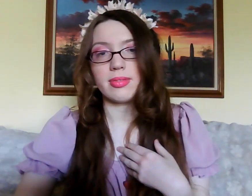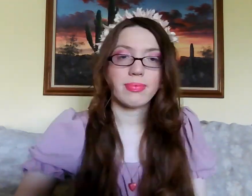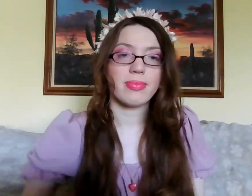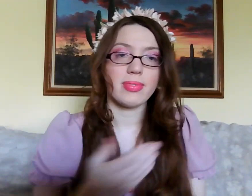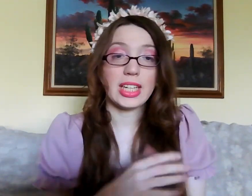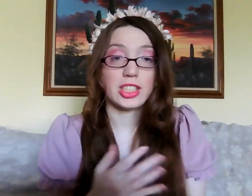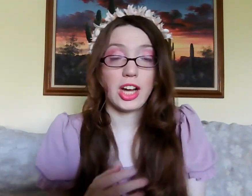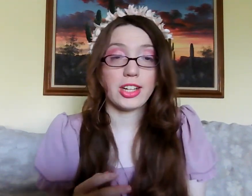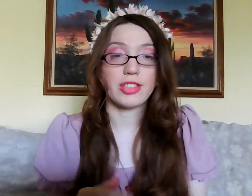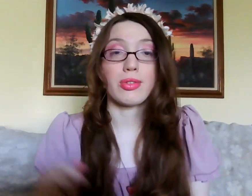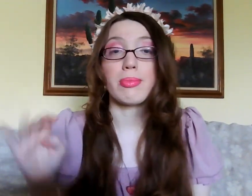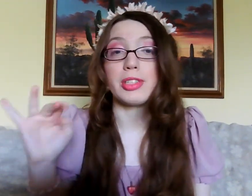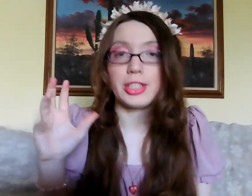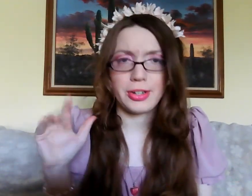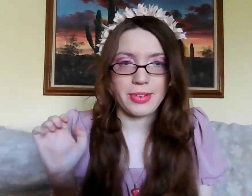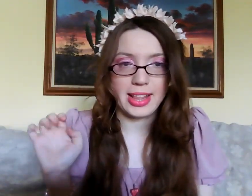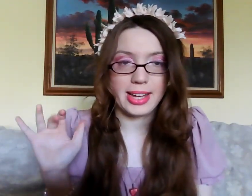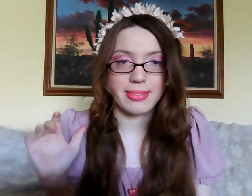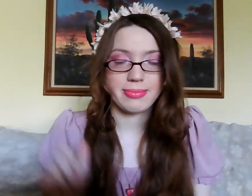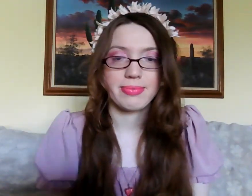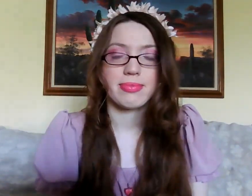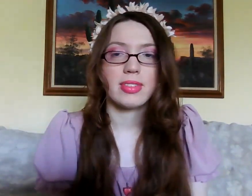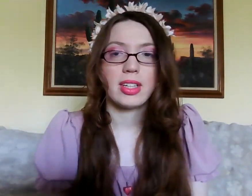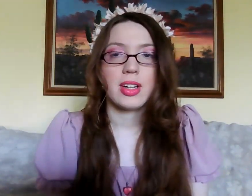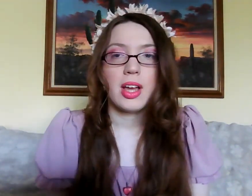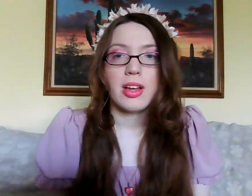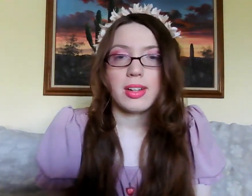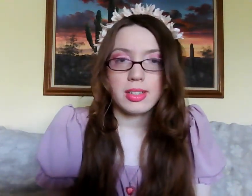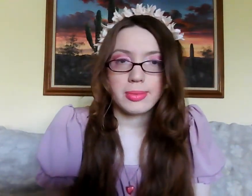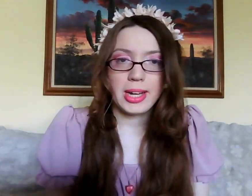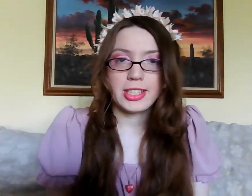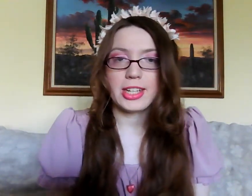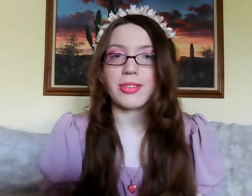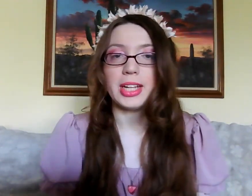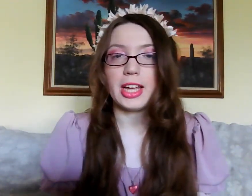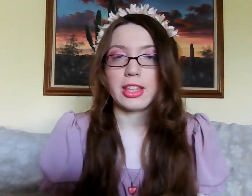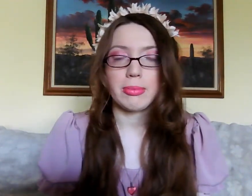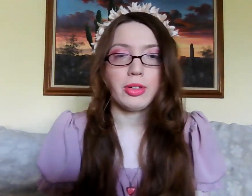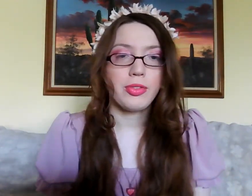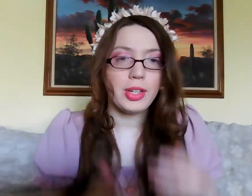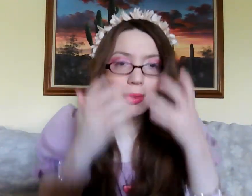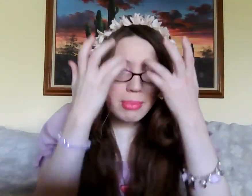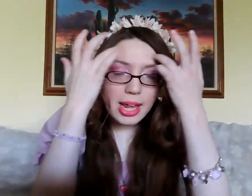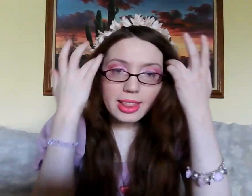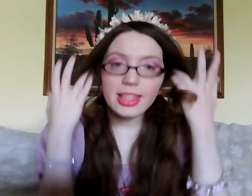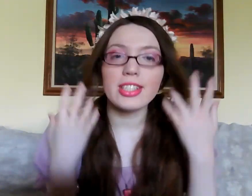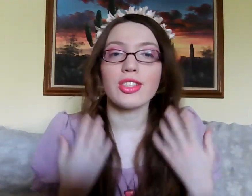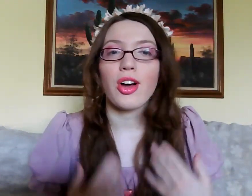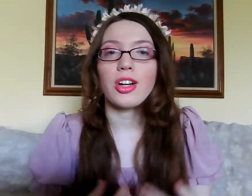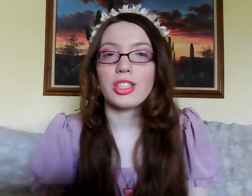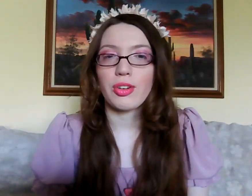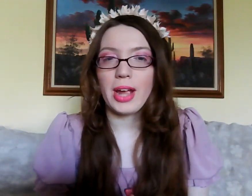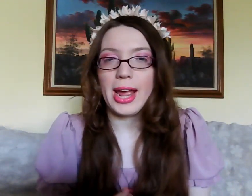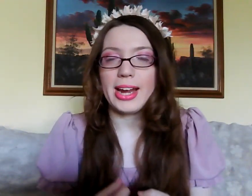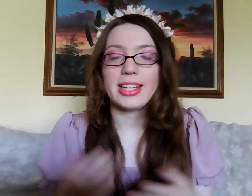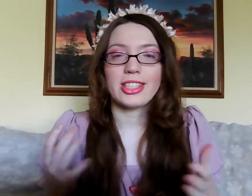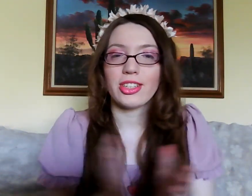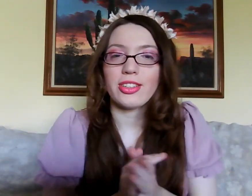That song is from Cinderella. To be honest, I don't really like the movie, but this song is okay. It certainly